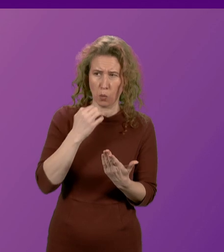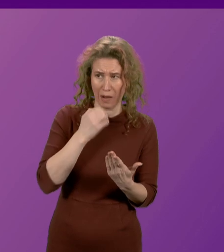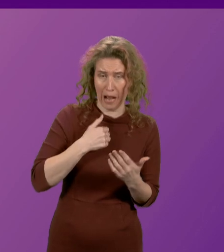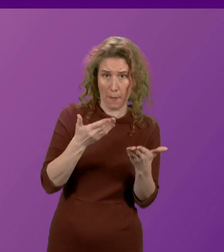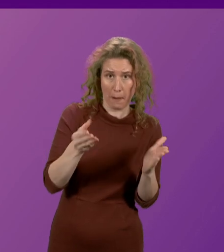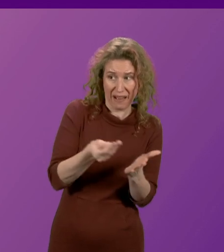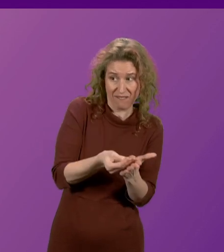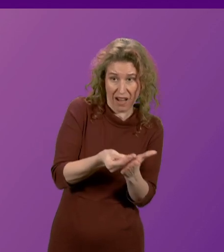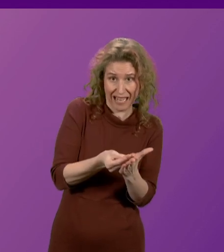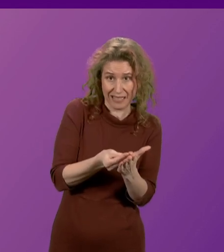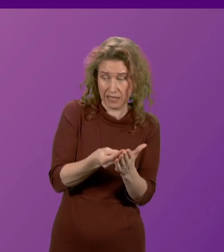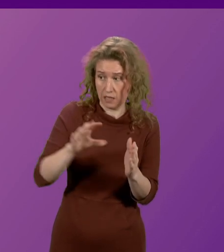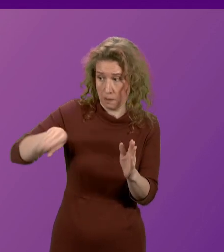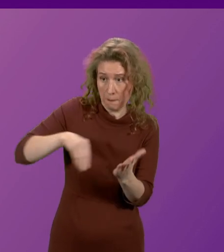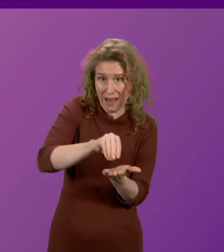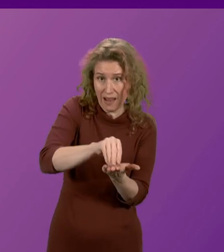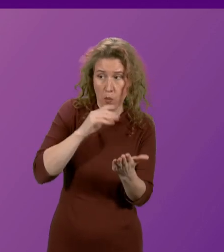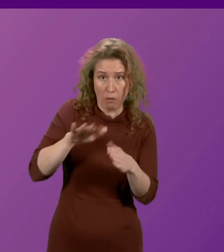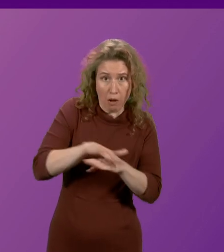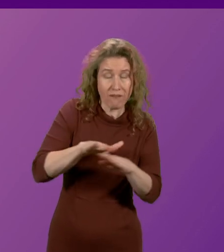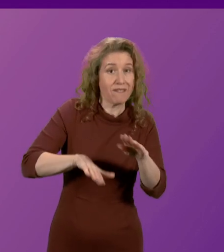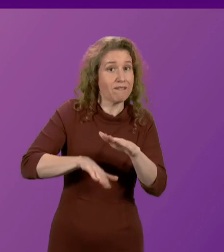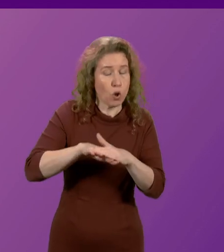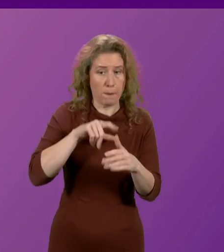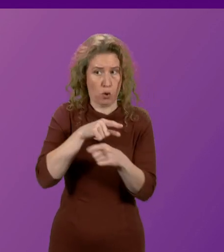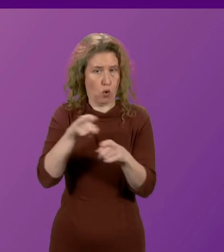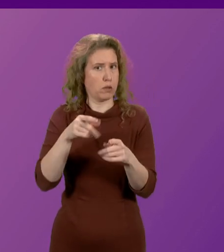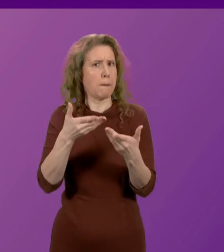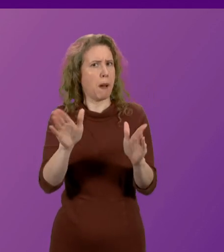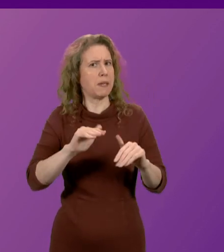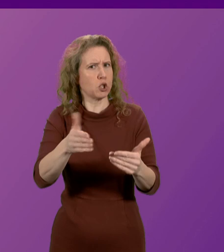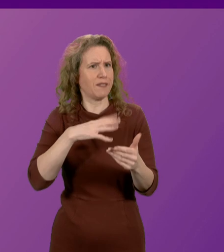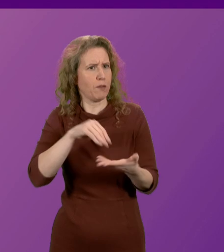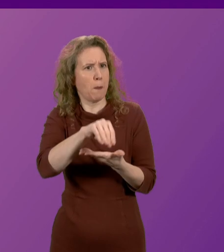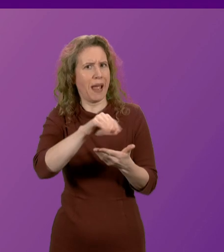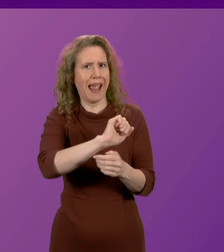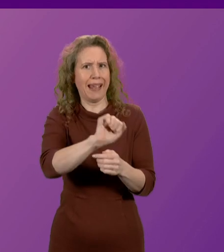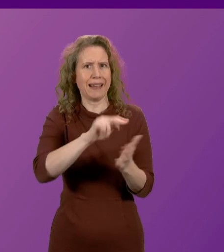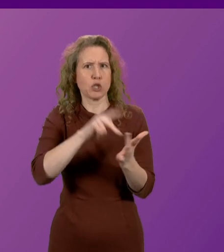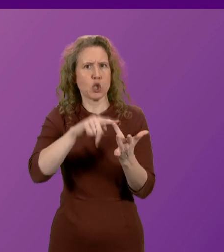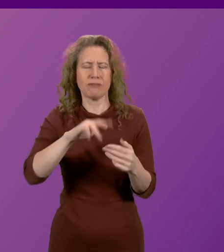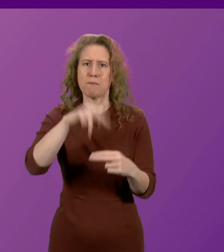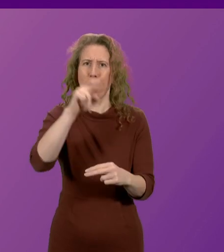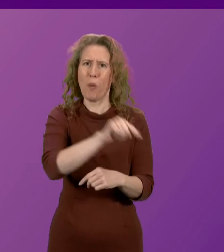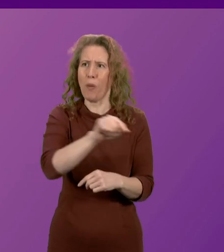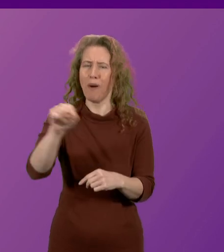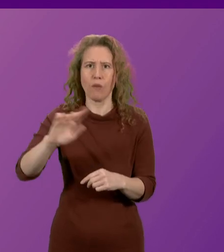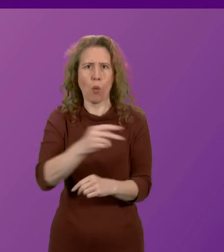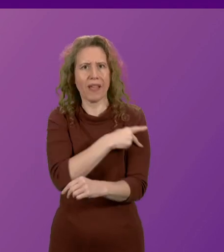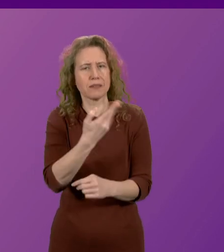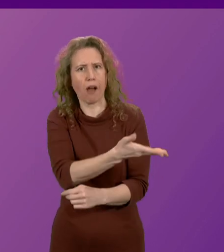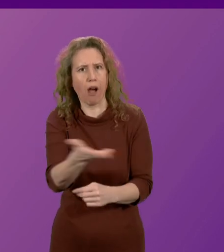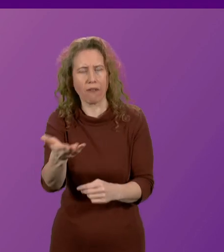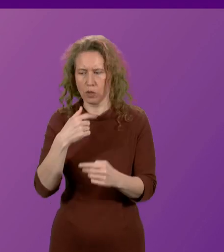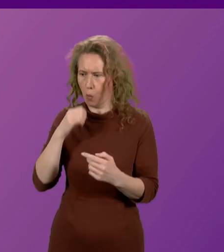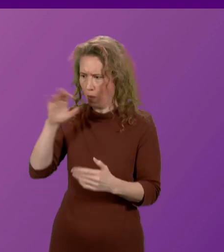finances will be compensated in full for all that's involved in advance of that budget on the 4th of December.